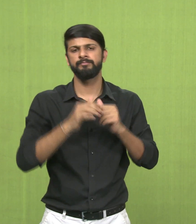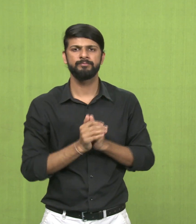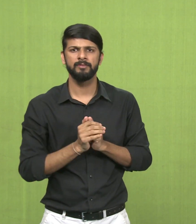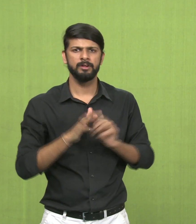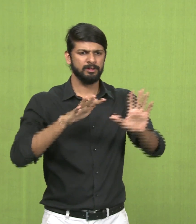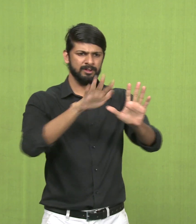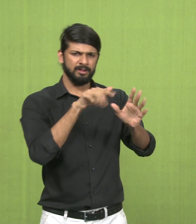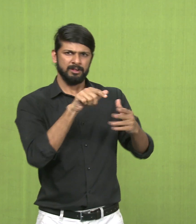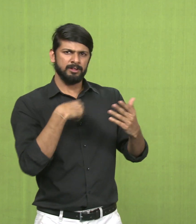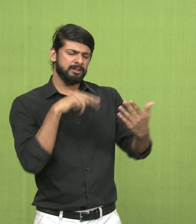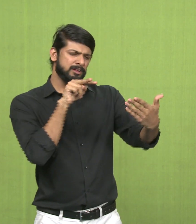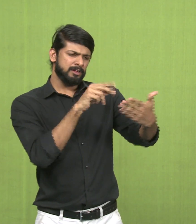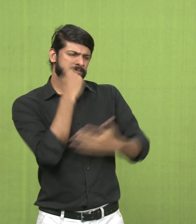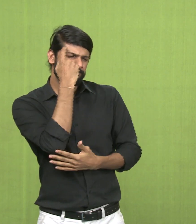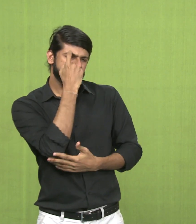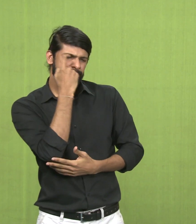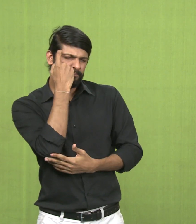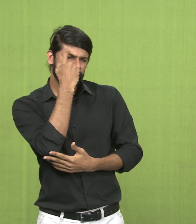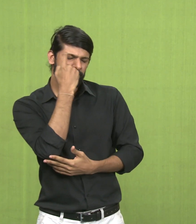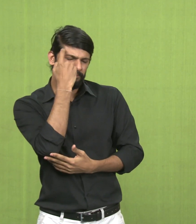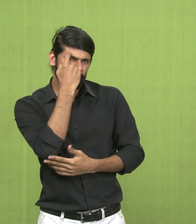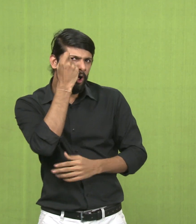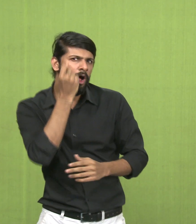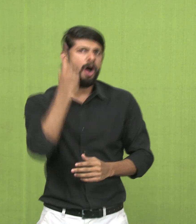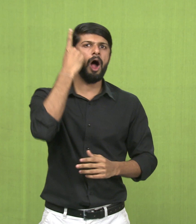Conscious, which is a sense of understanding.